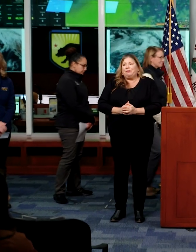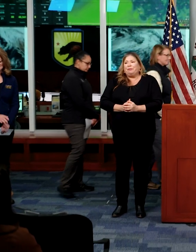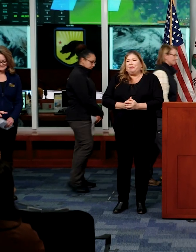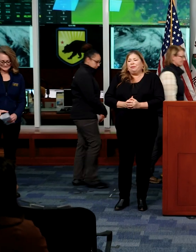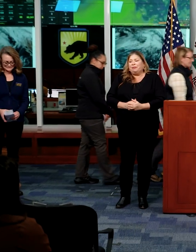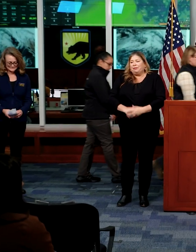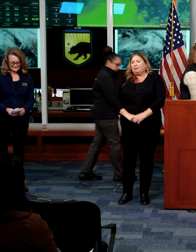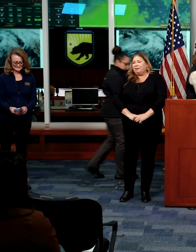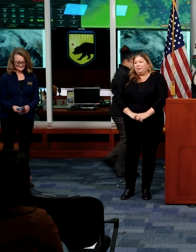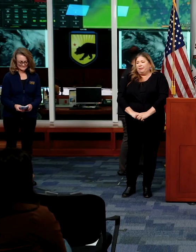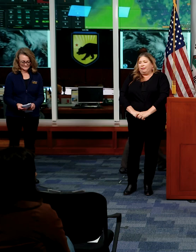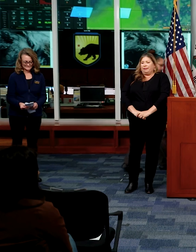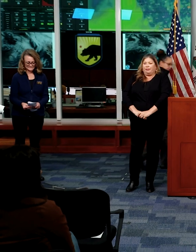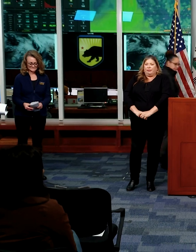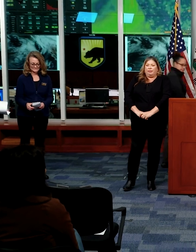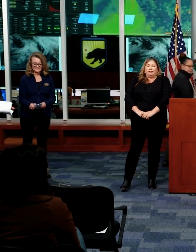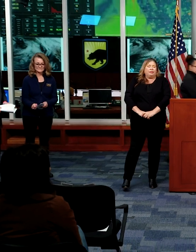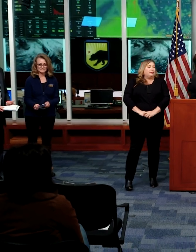That's fine.